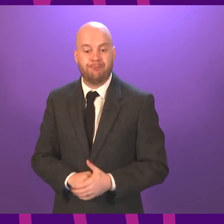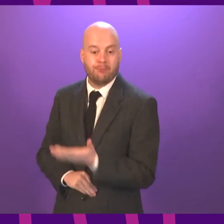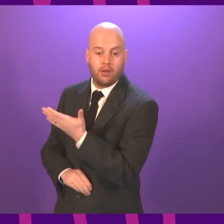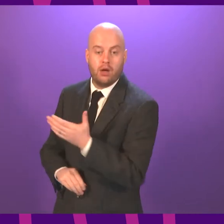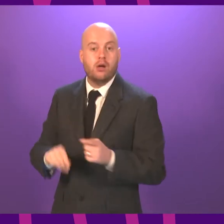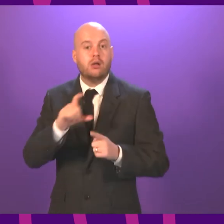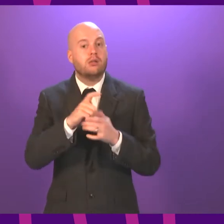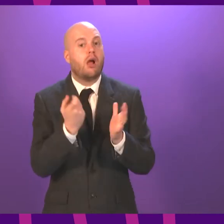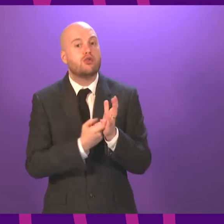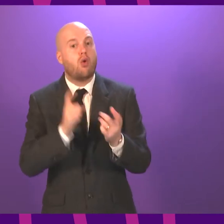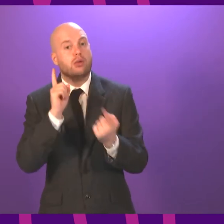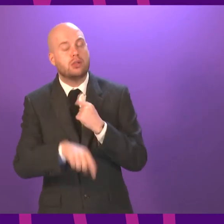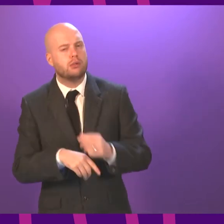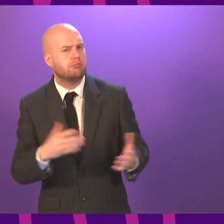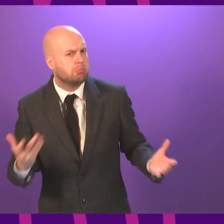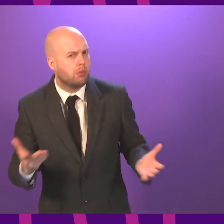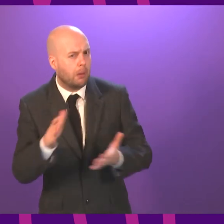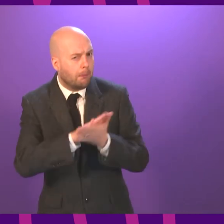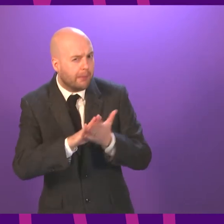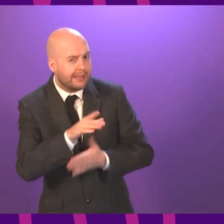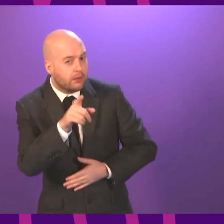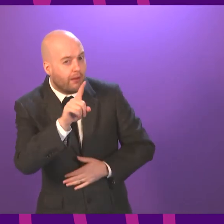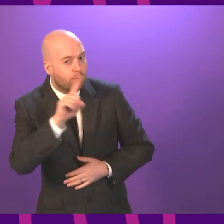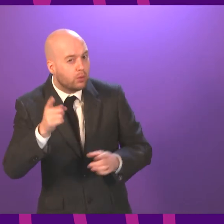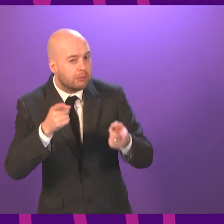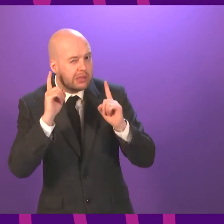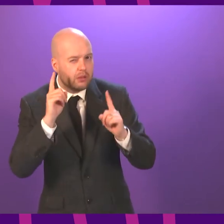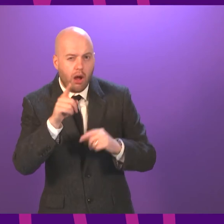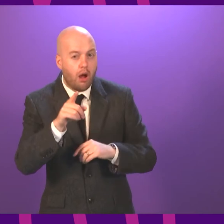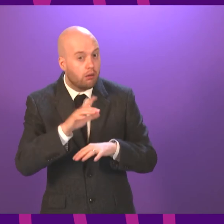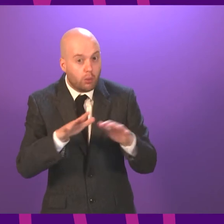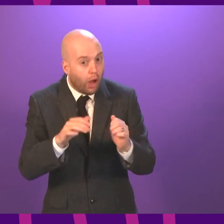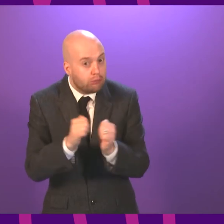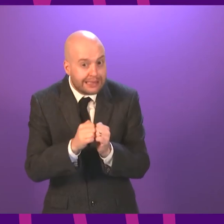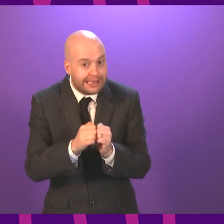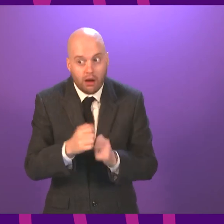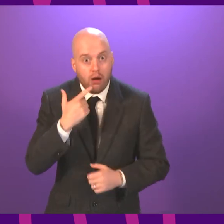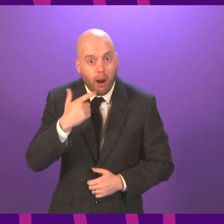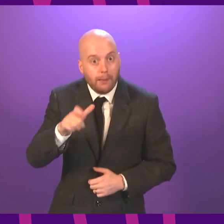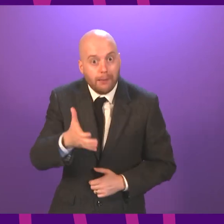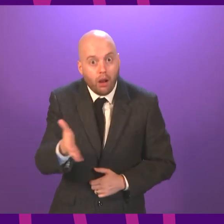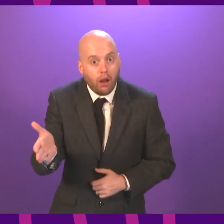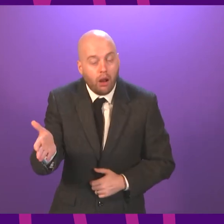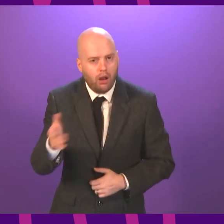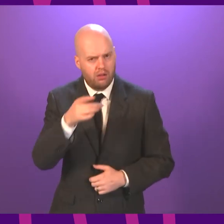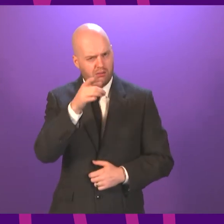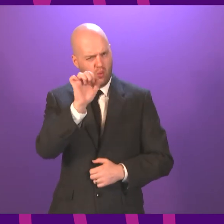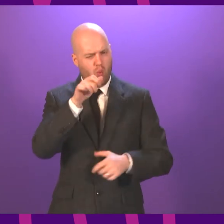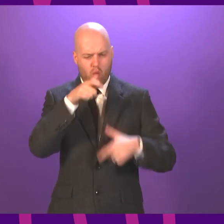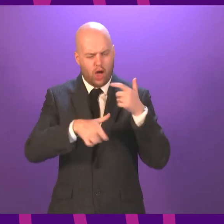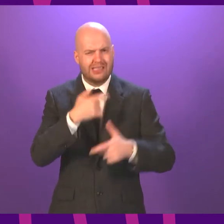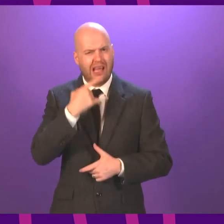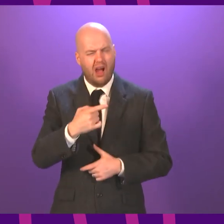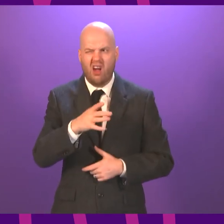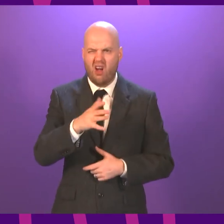The First Minister won't agree with young people. Instead, in her own words, she'll try and explain to them and persuade them that